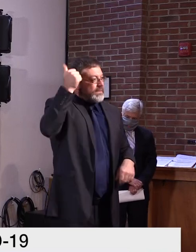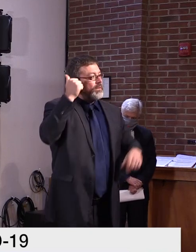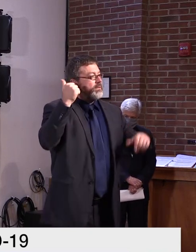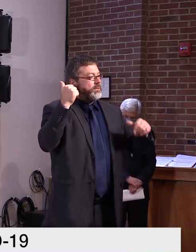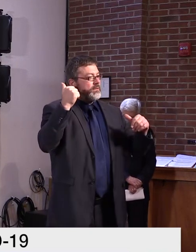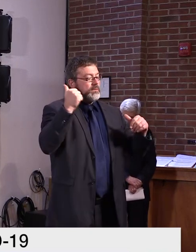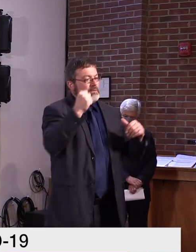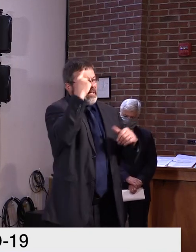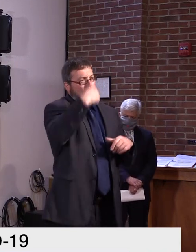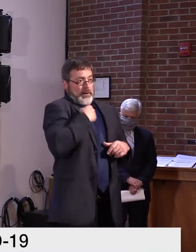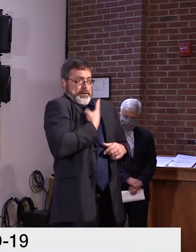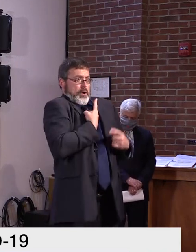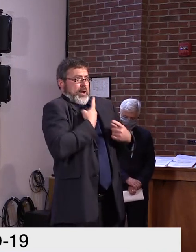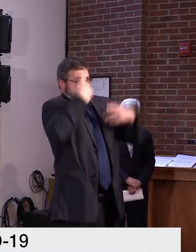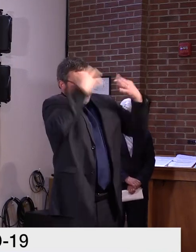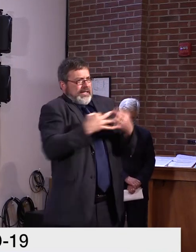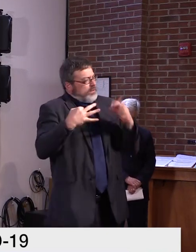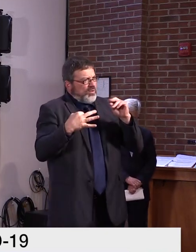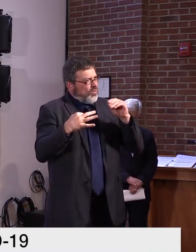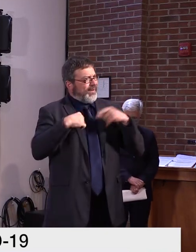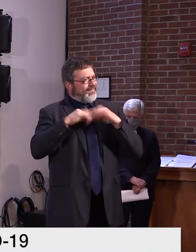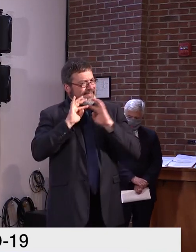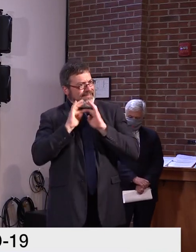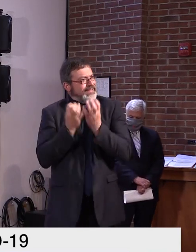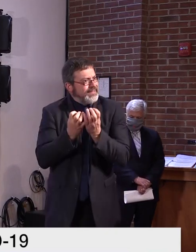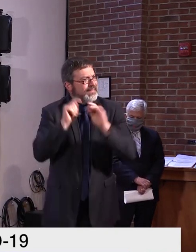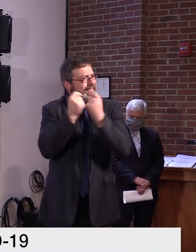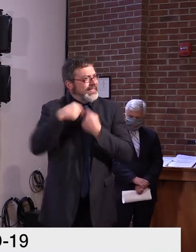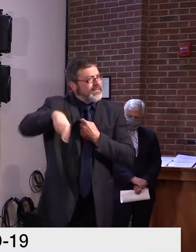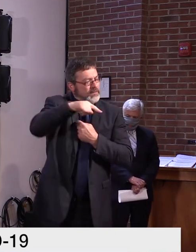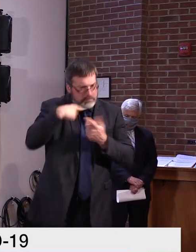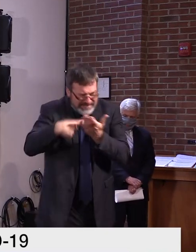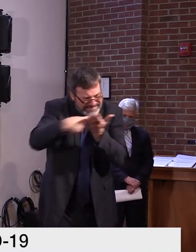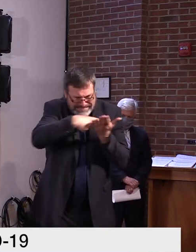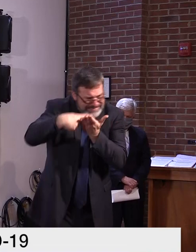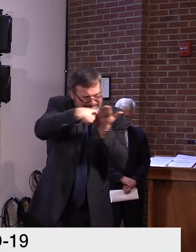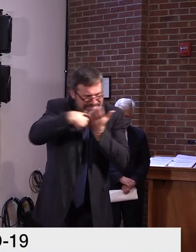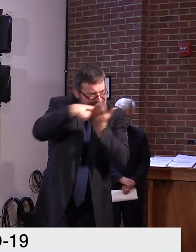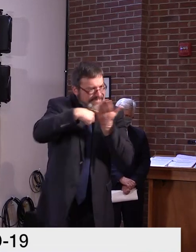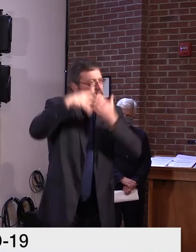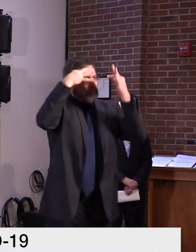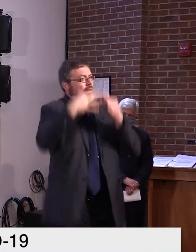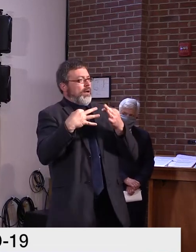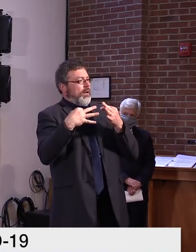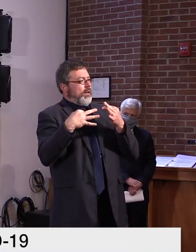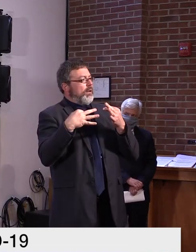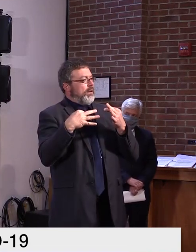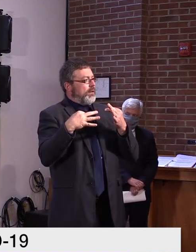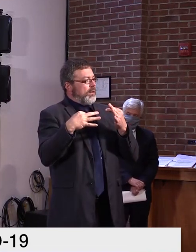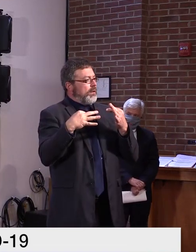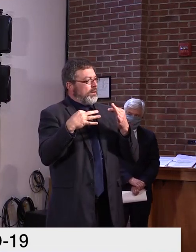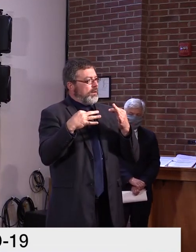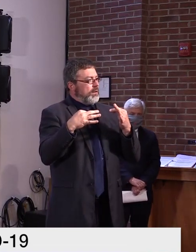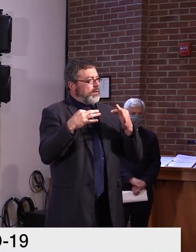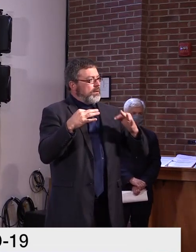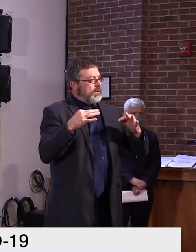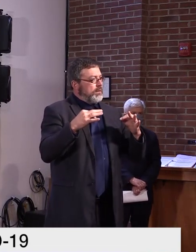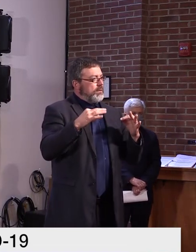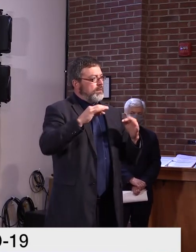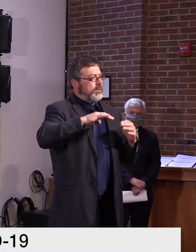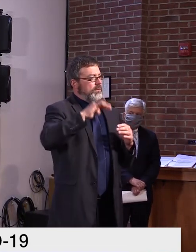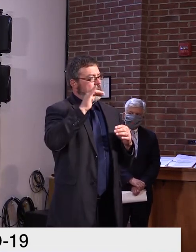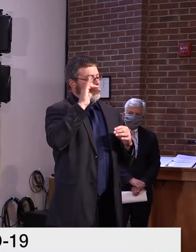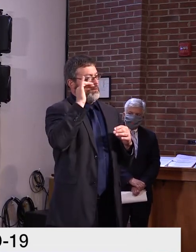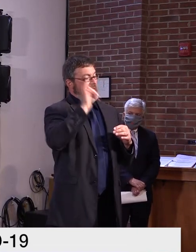in, in everything that we do. Uh, and so, uh, we weren't sure whether that was going to be the right approach, uh, but it's proven, uh, to be